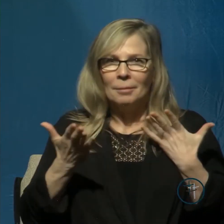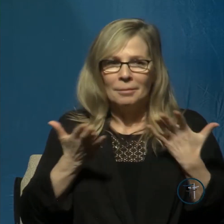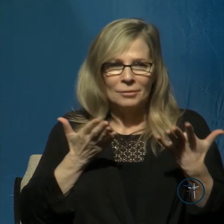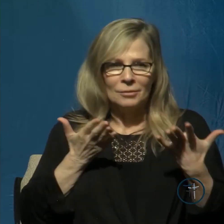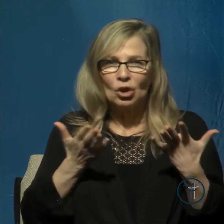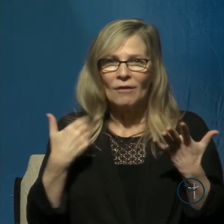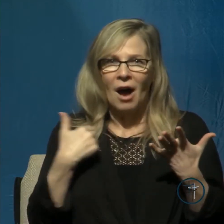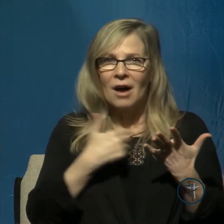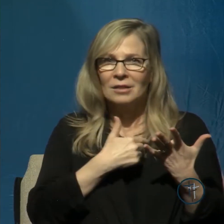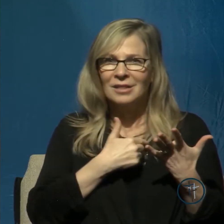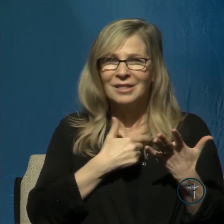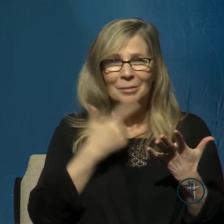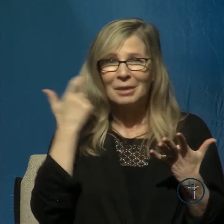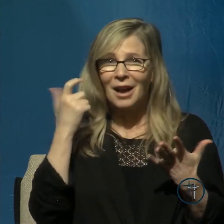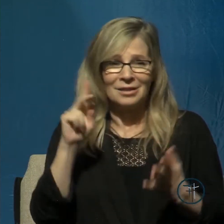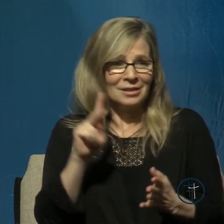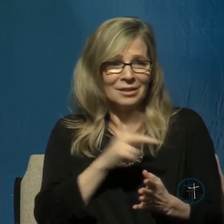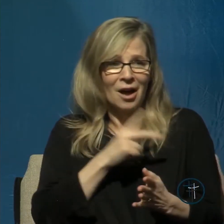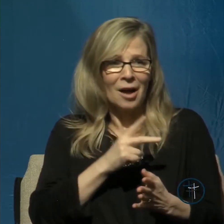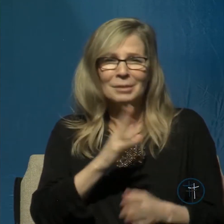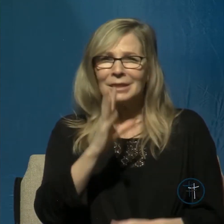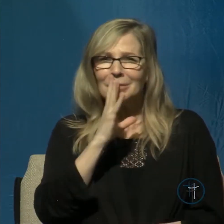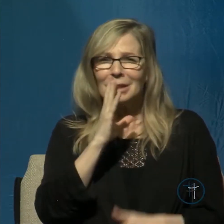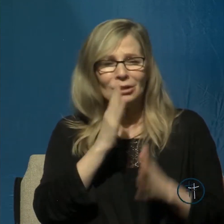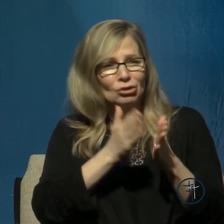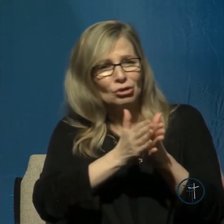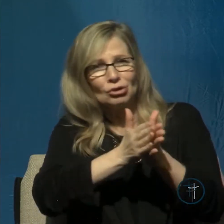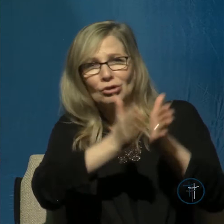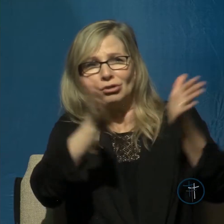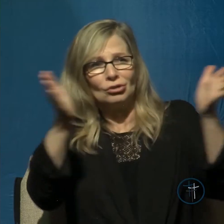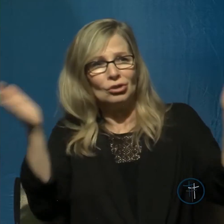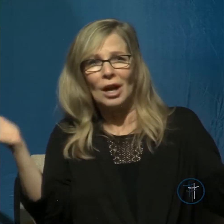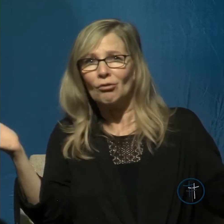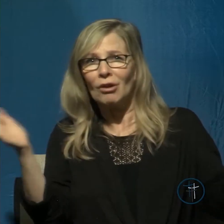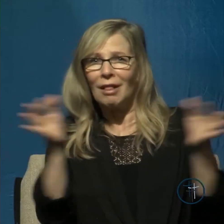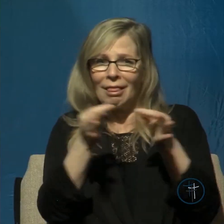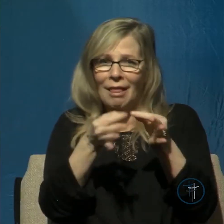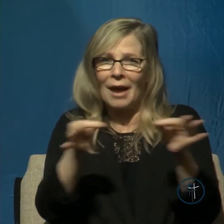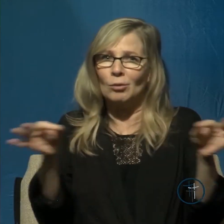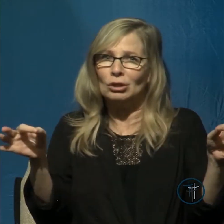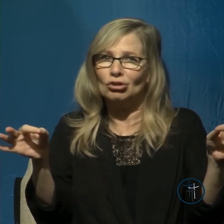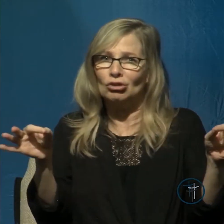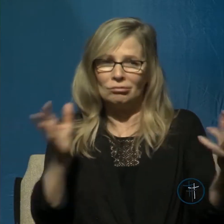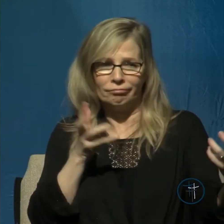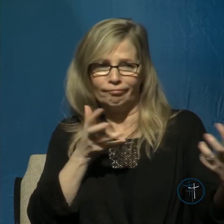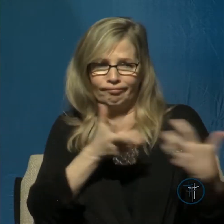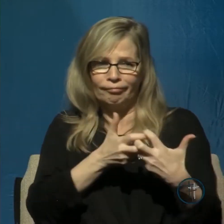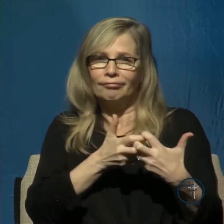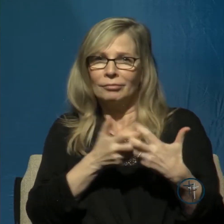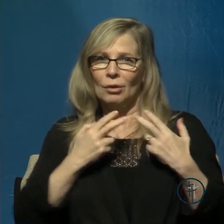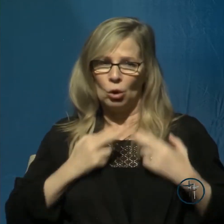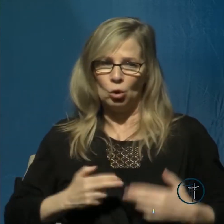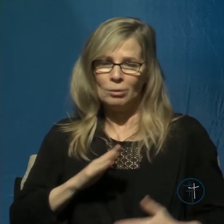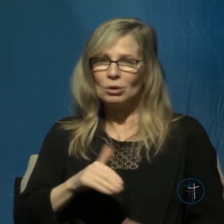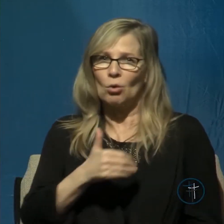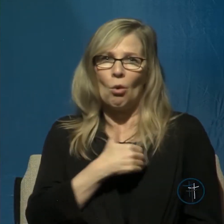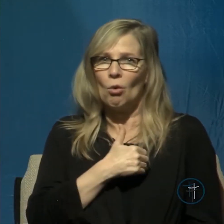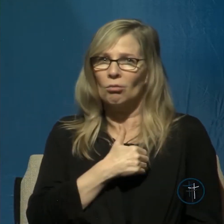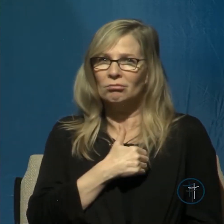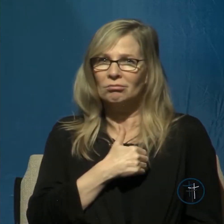language of the human soul. That's so true. They speak to our hearts in ways that just connect